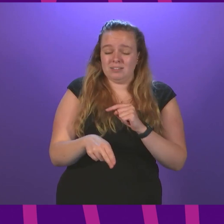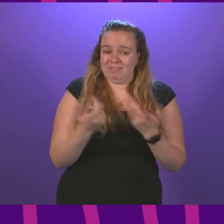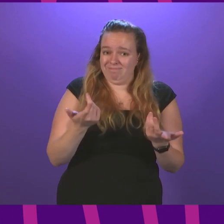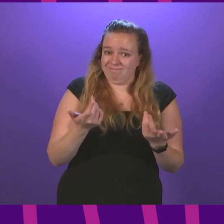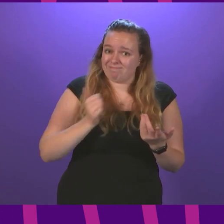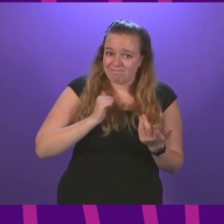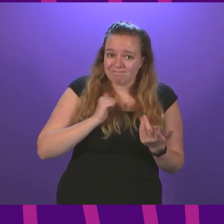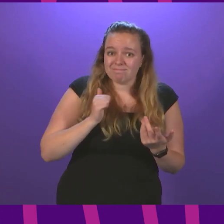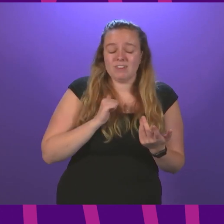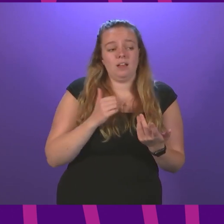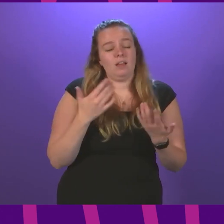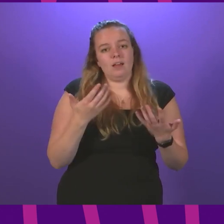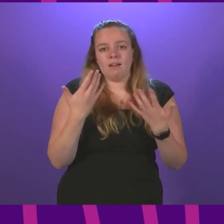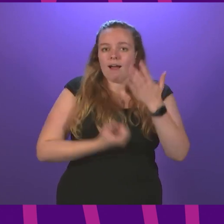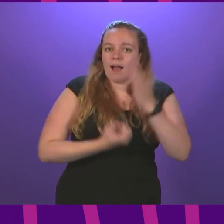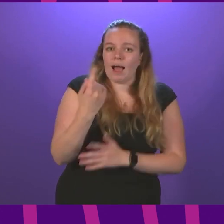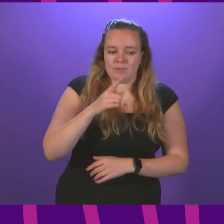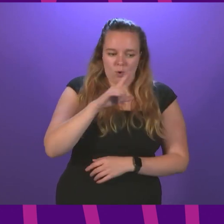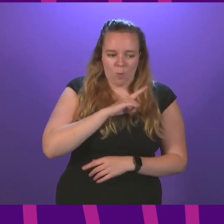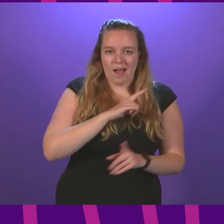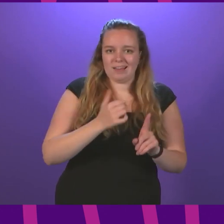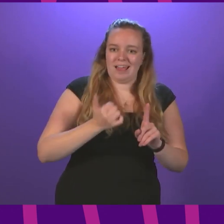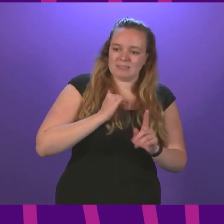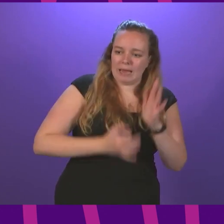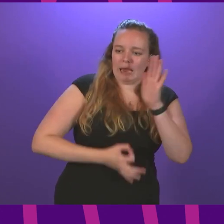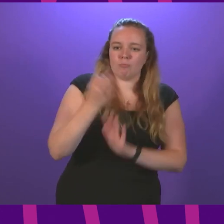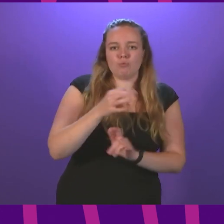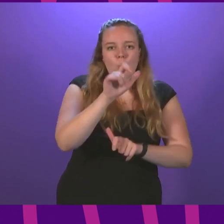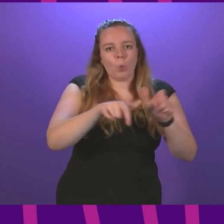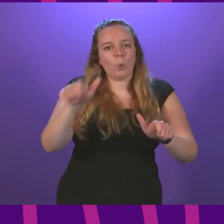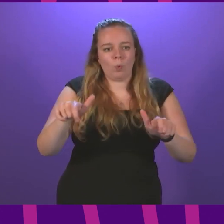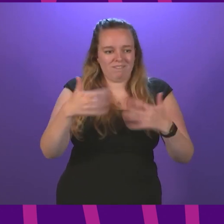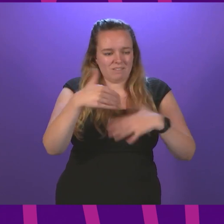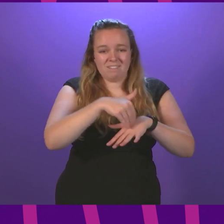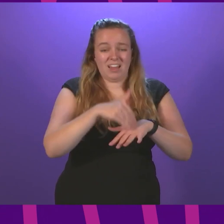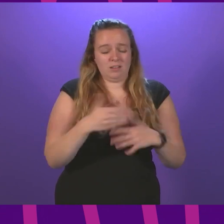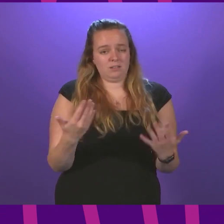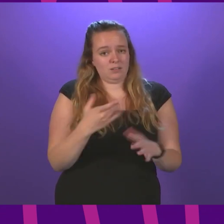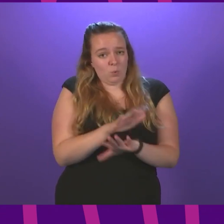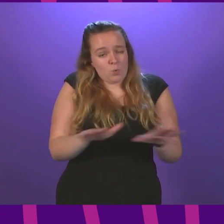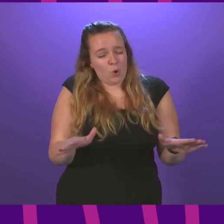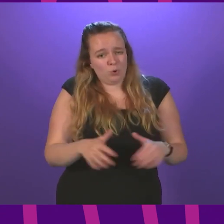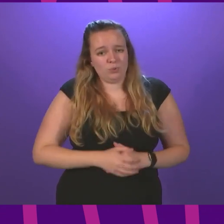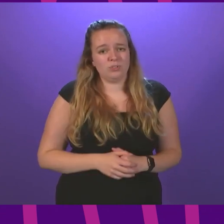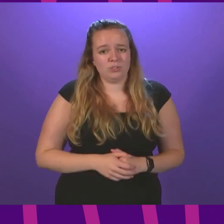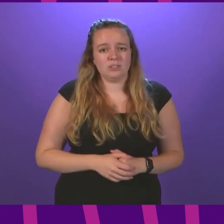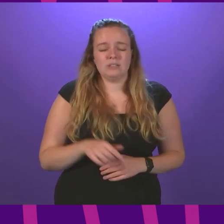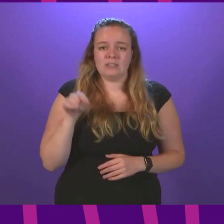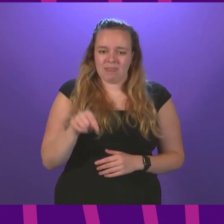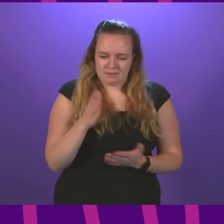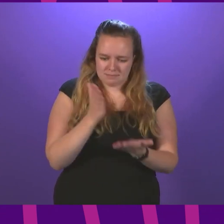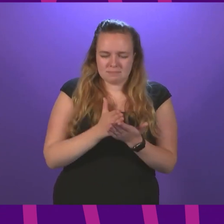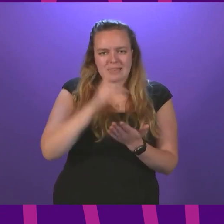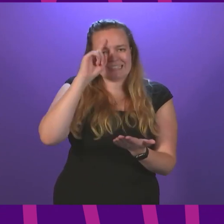nor is it something that is happening because it is expected to improve the lives of those affected. We know it isn't going to. This is a conscious